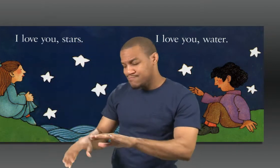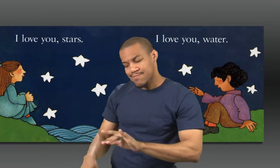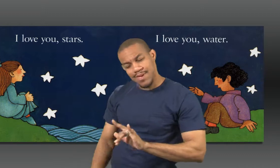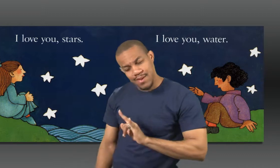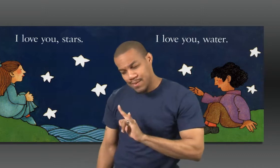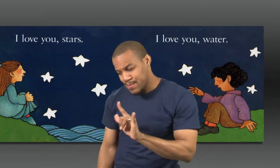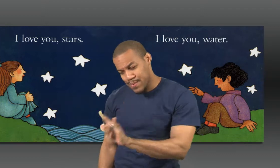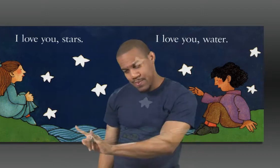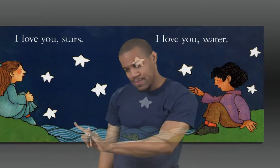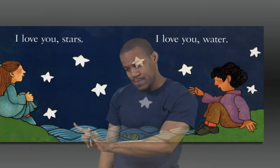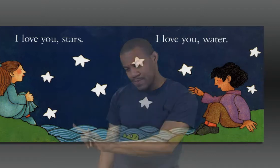I love you, Water.